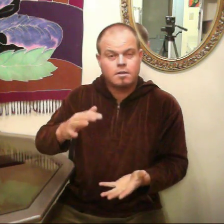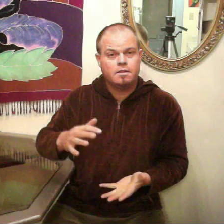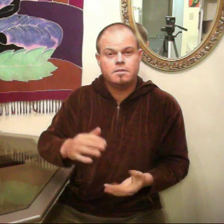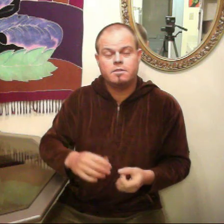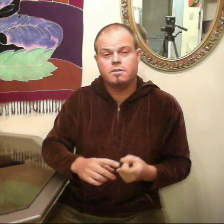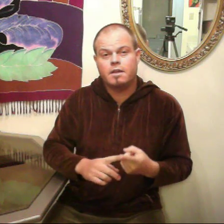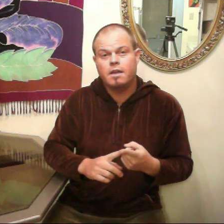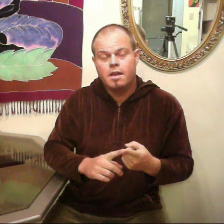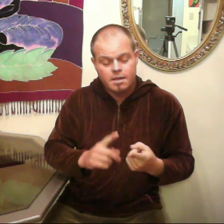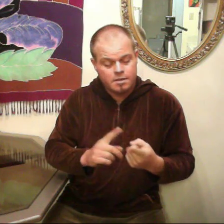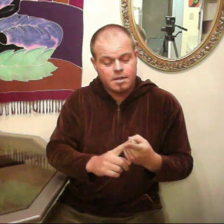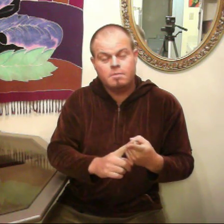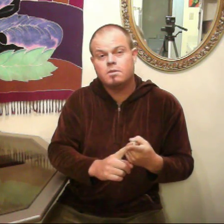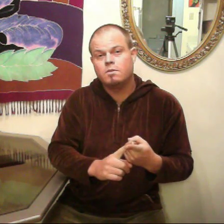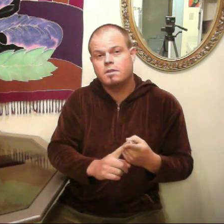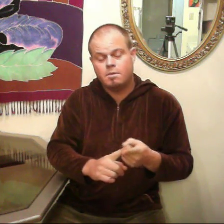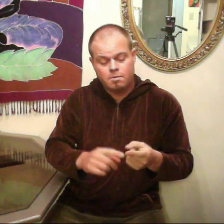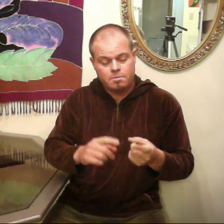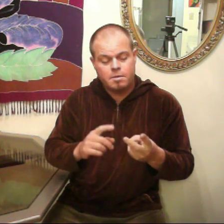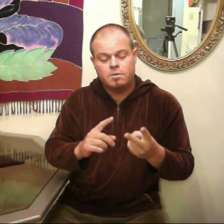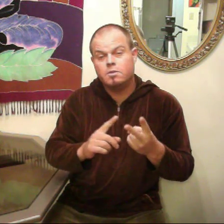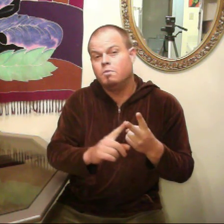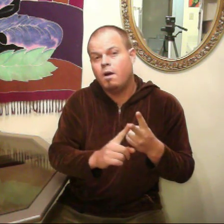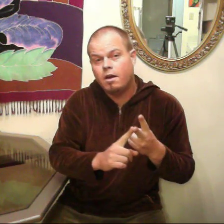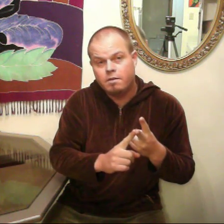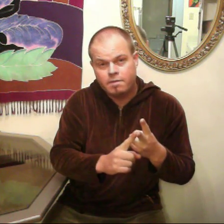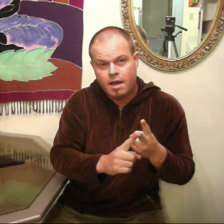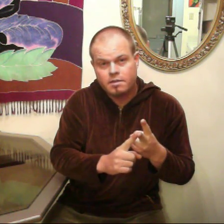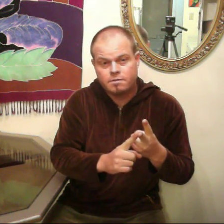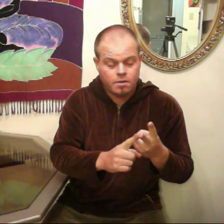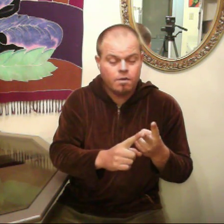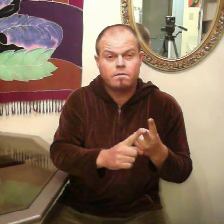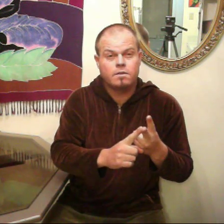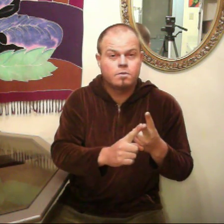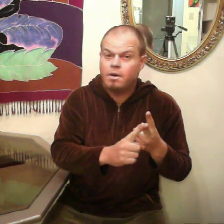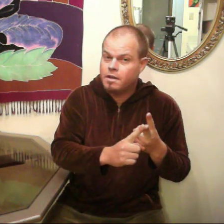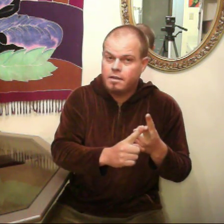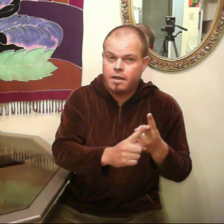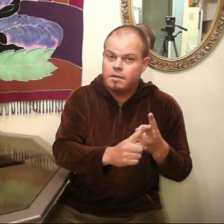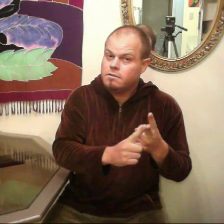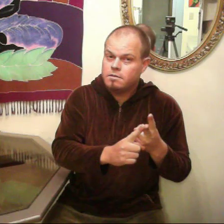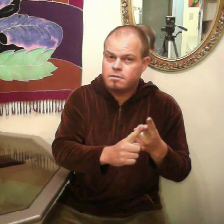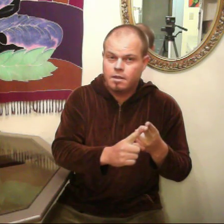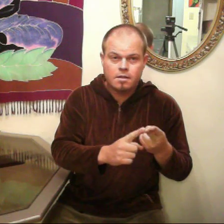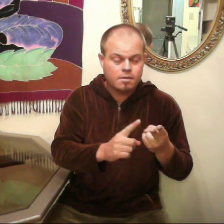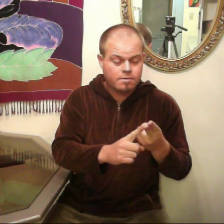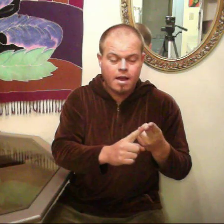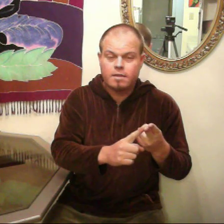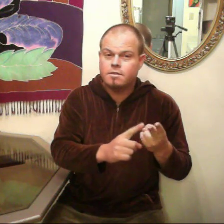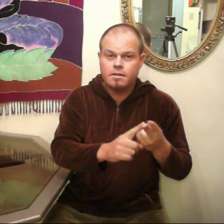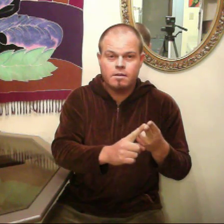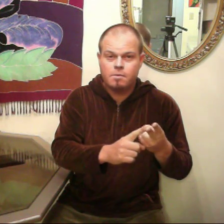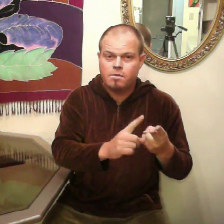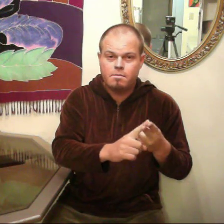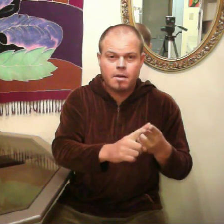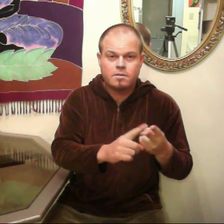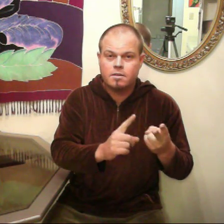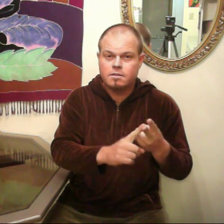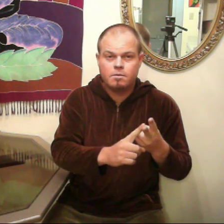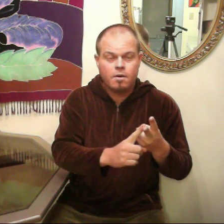cleansing drink. The same stones come out when people do water fasts for over 20 days, and, like, the fasting, both master cleanse and